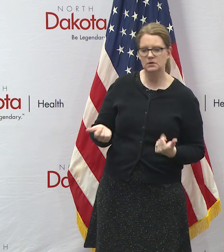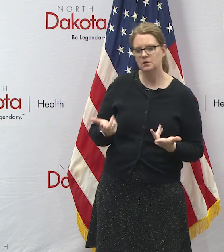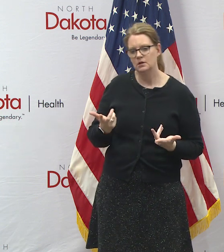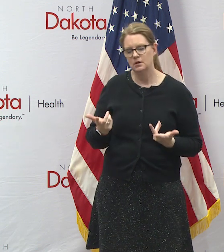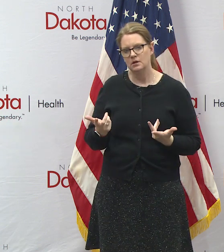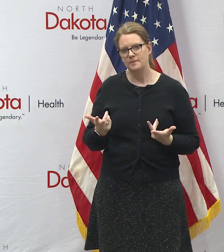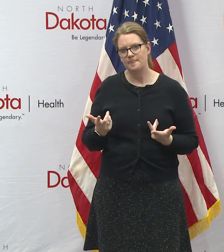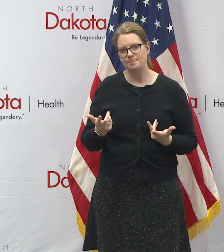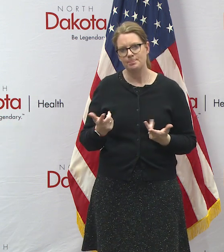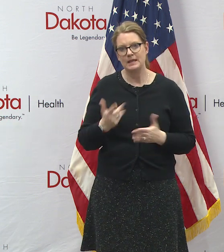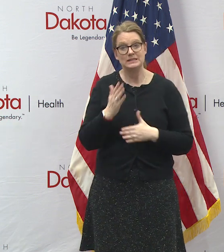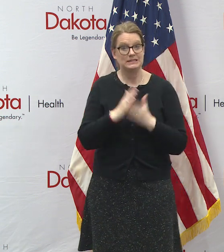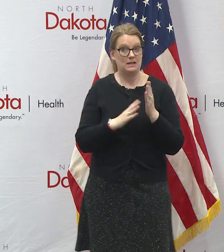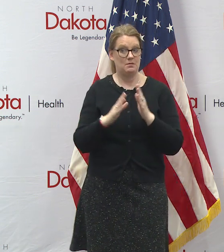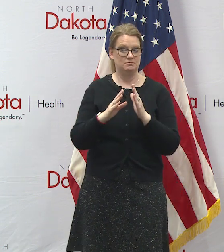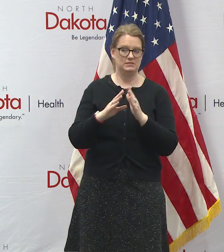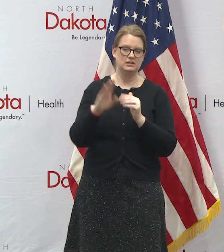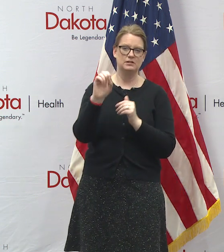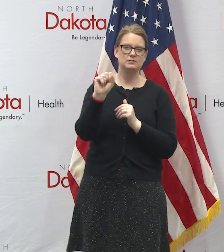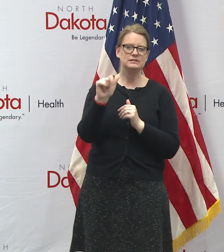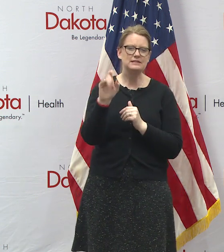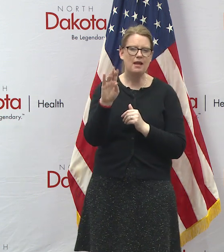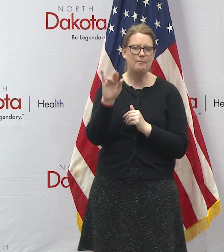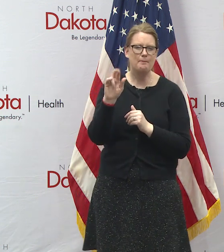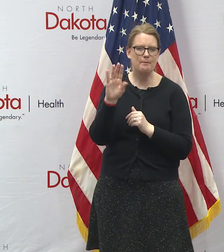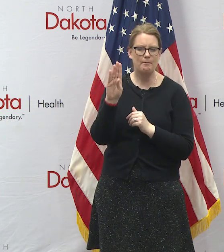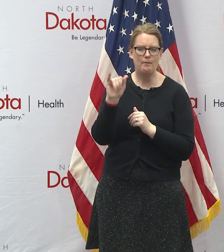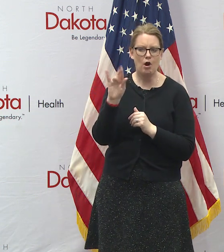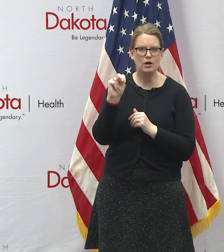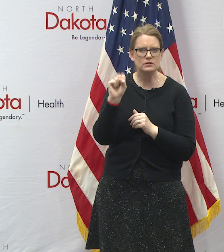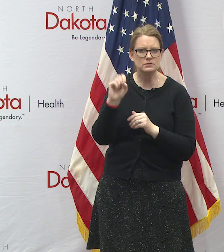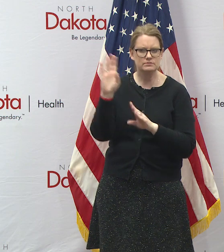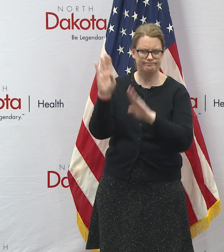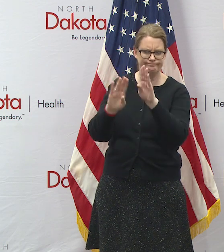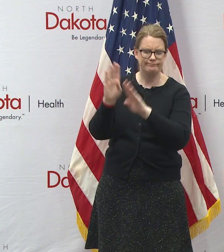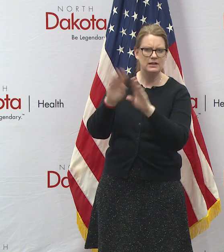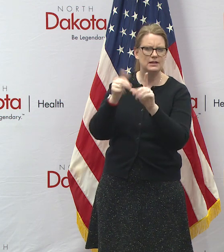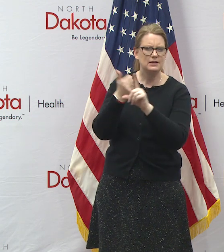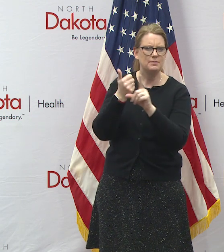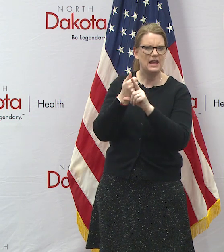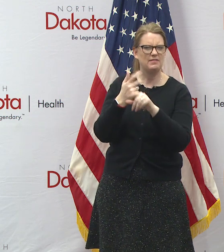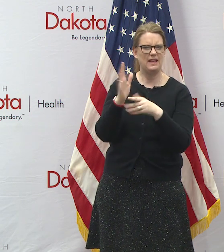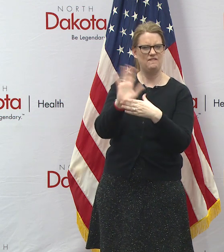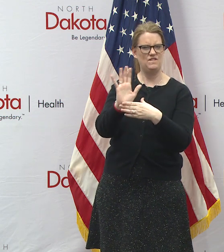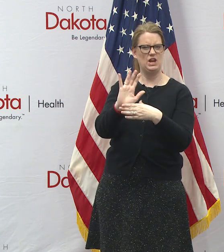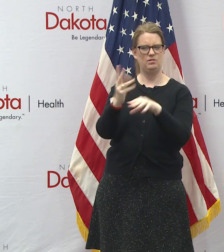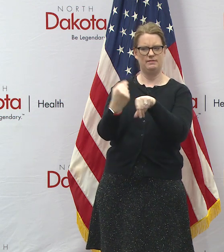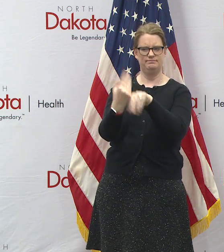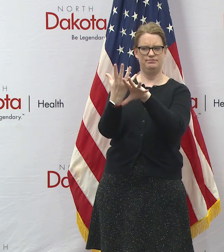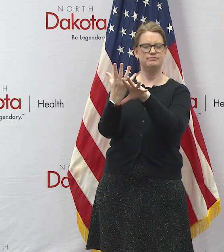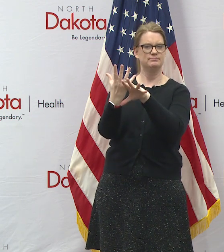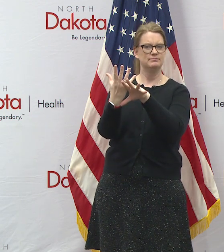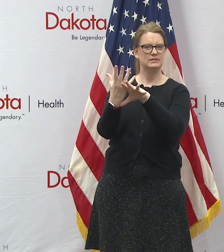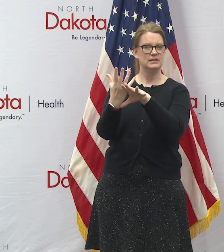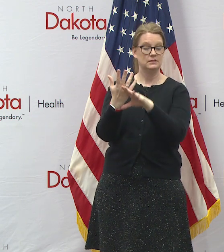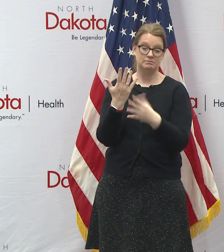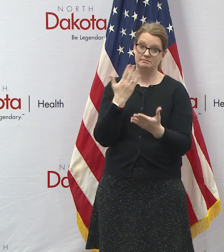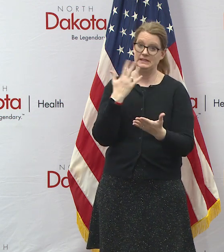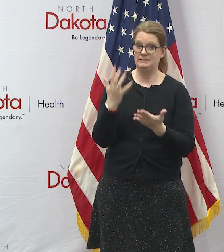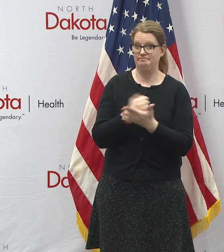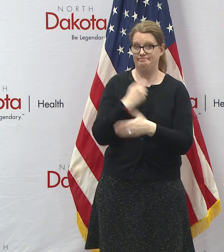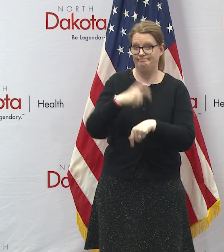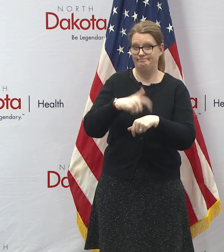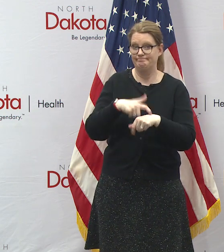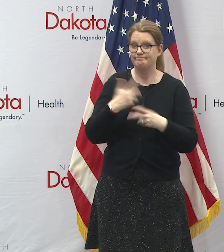some sale barns can do uh you know video and have offered that in the past uh if you haven't this is good time just like our